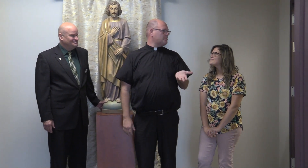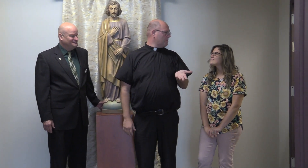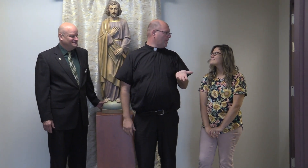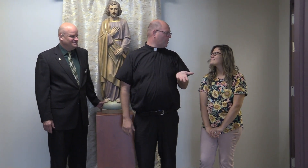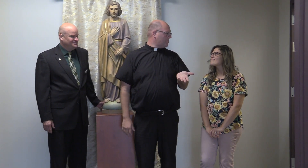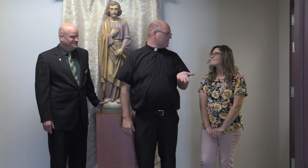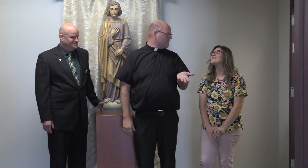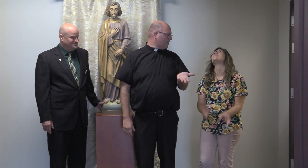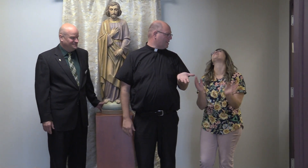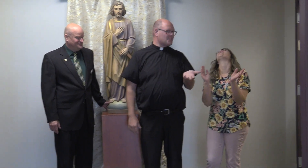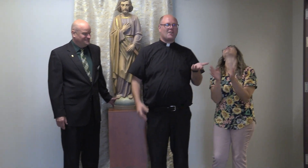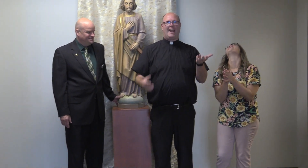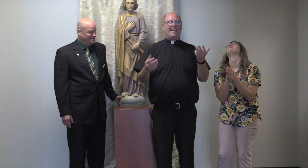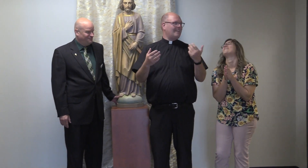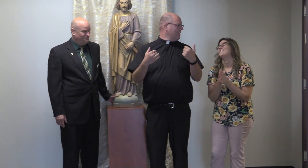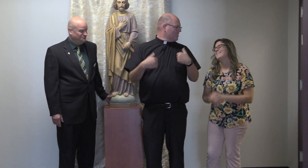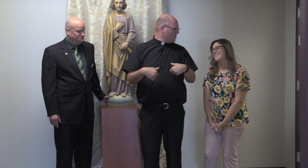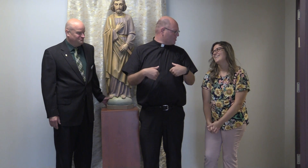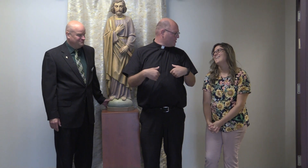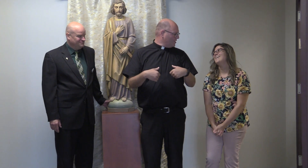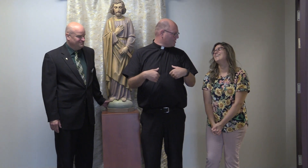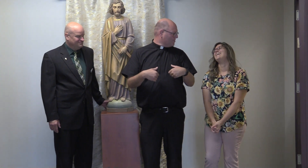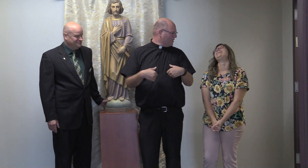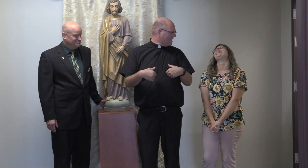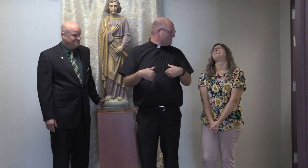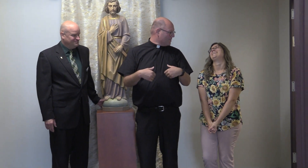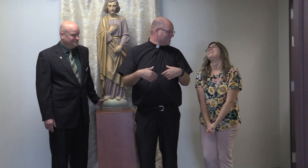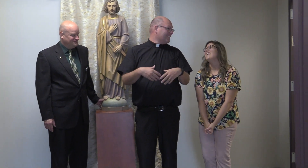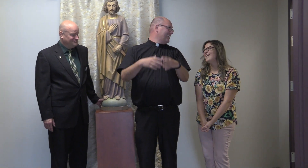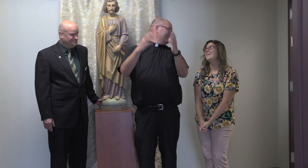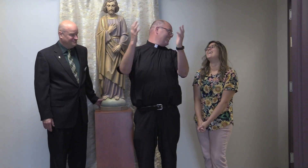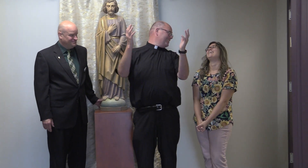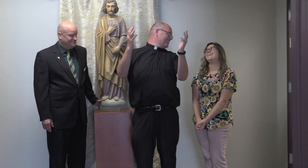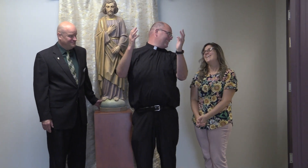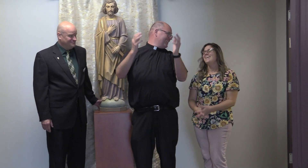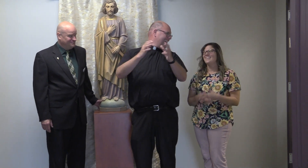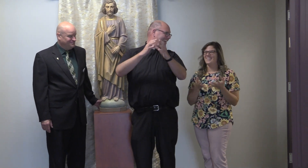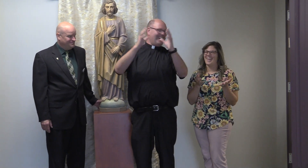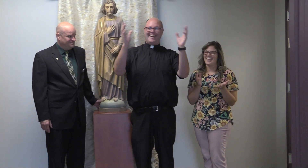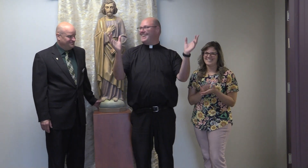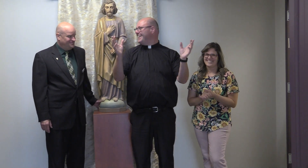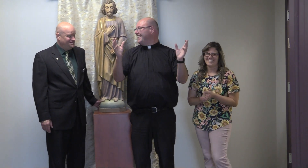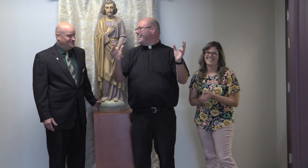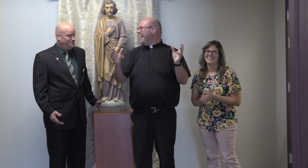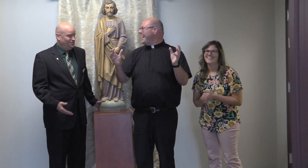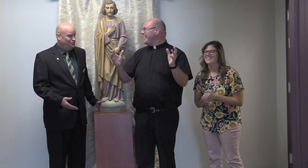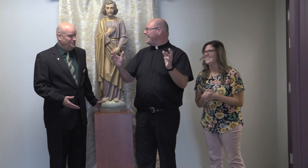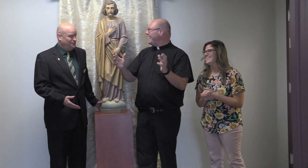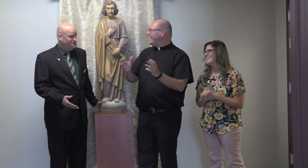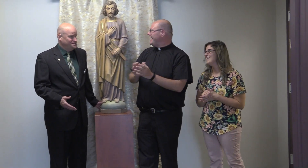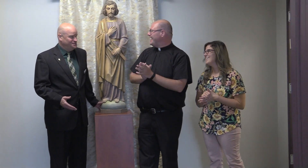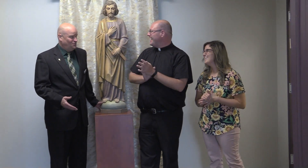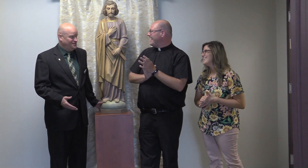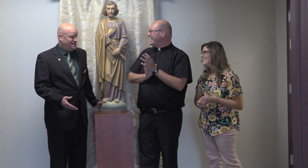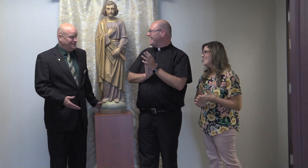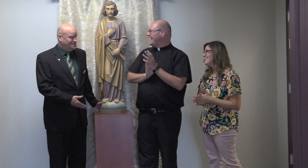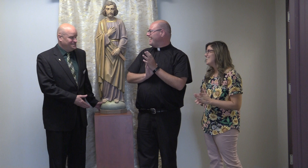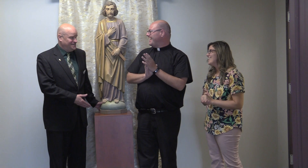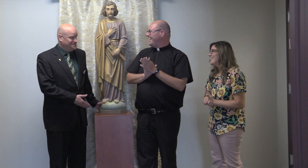Schmidbauer, a business manager, and Trish Phelps, the bookkeeper. I don't how to use it. Yay! We talked about three persons and one got just last